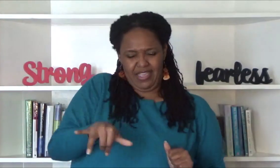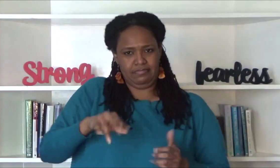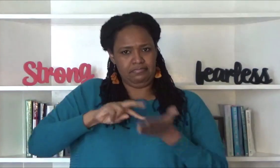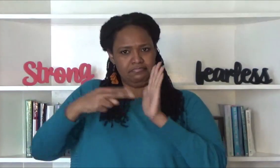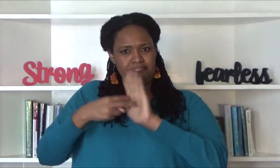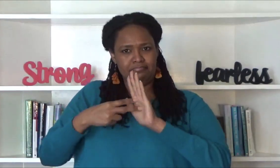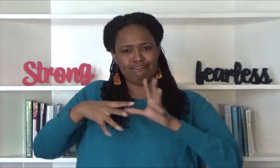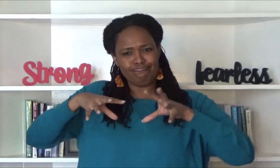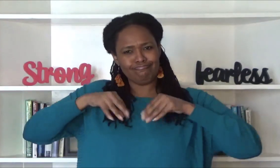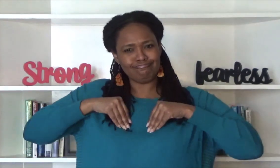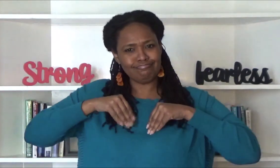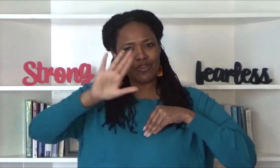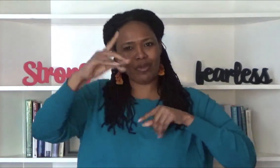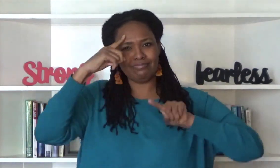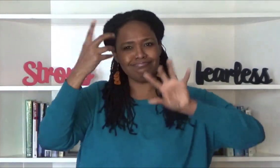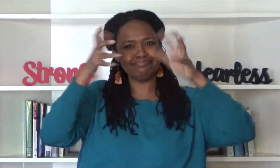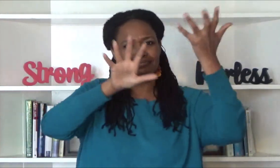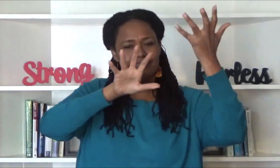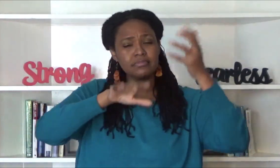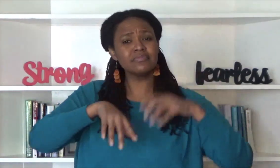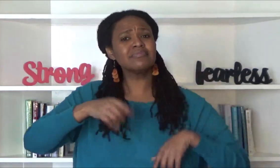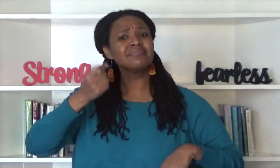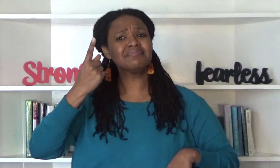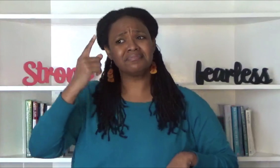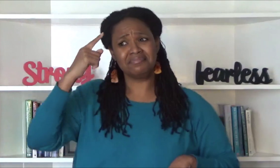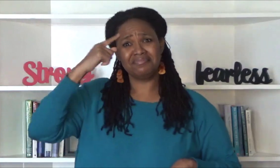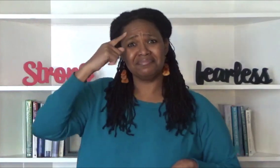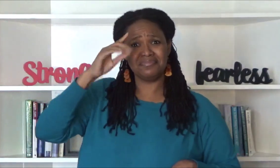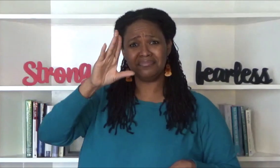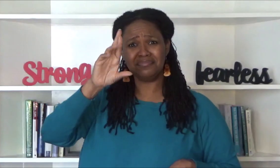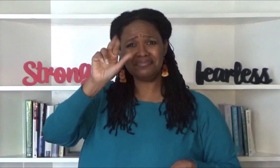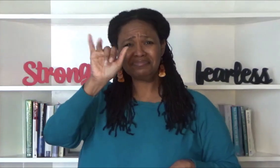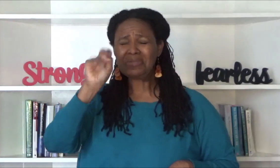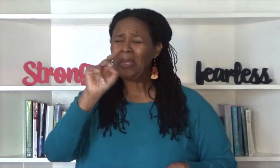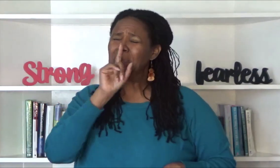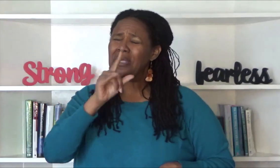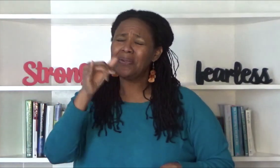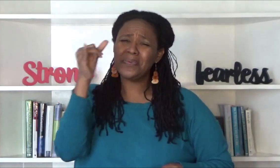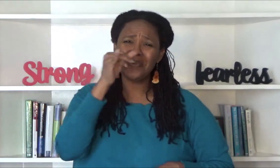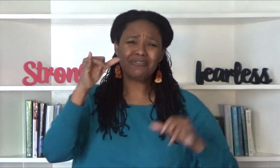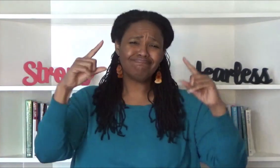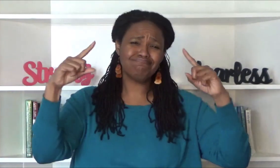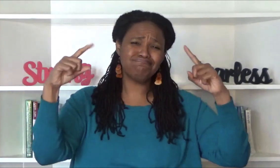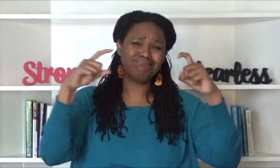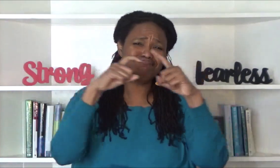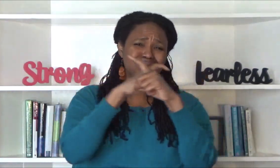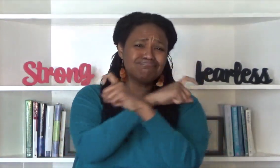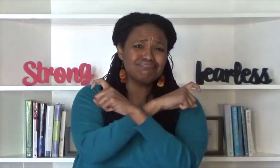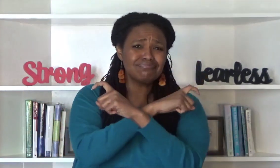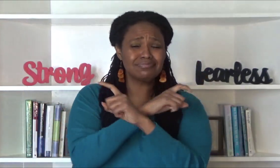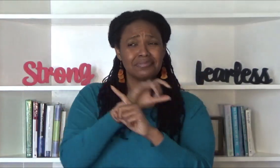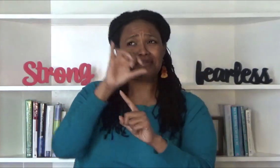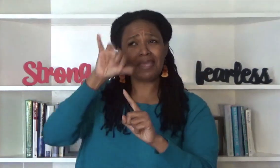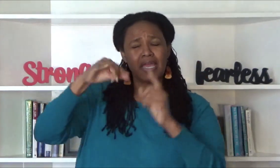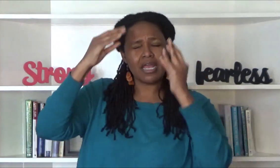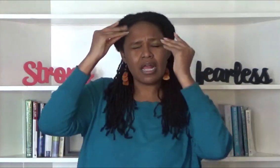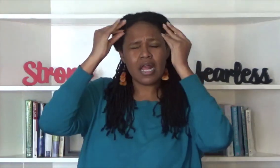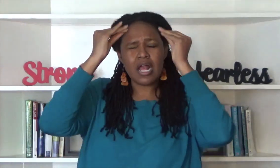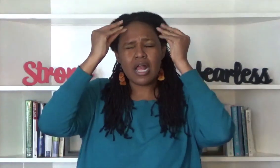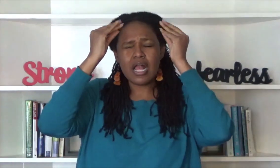the brain is probably the most complex system known to us the the seat of our